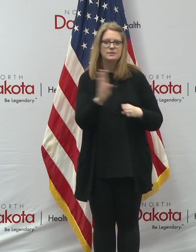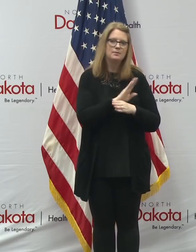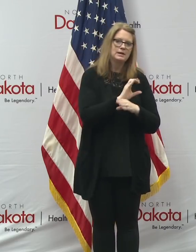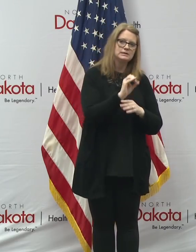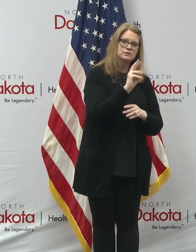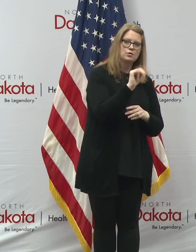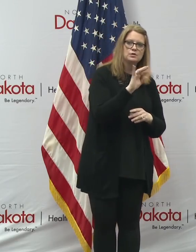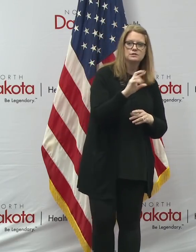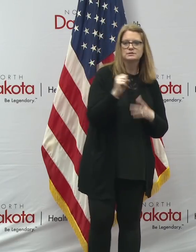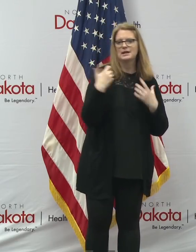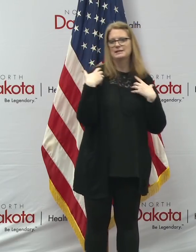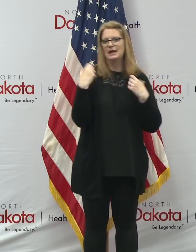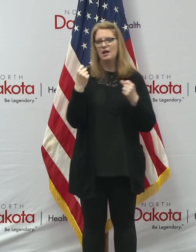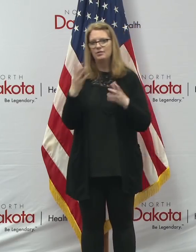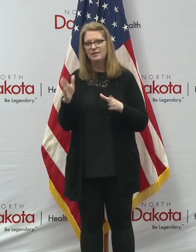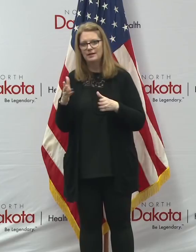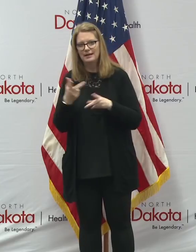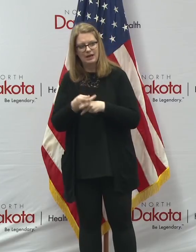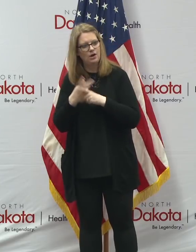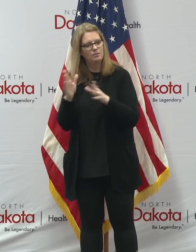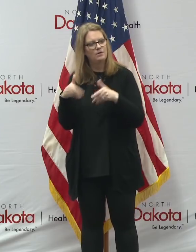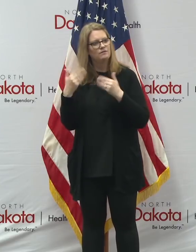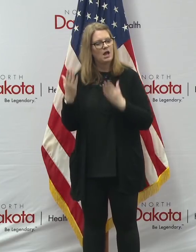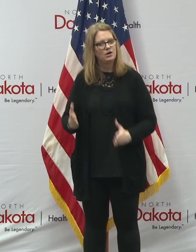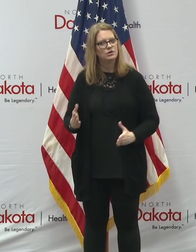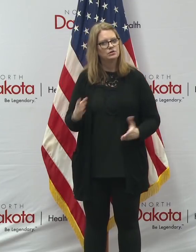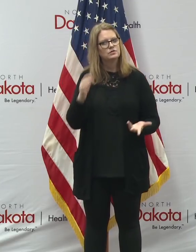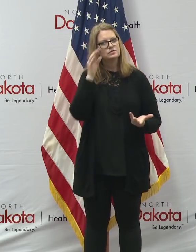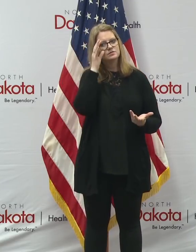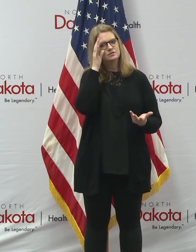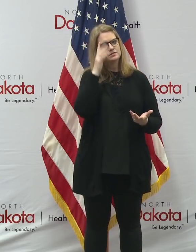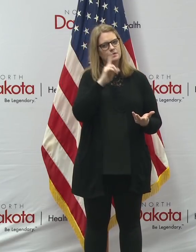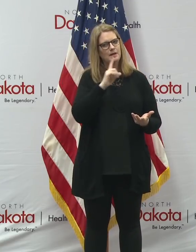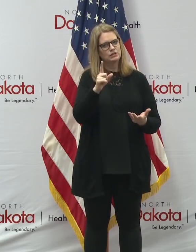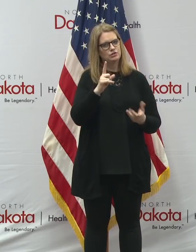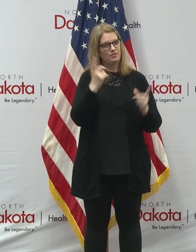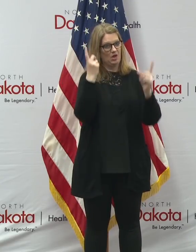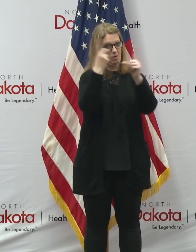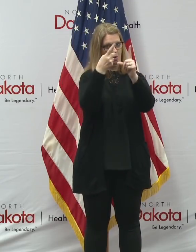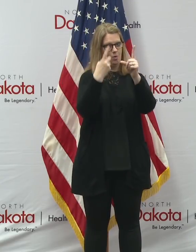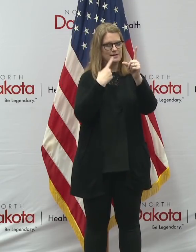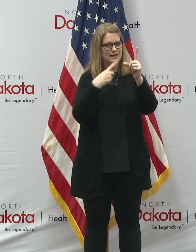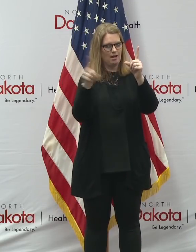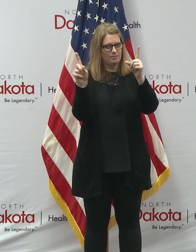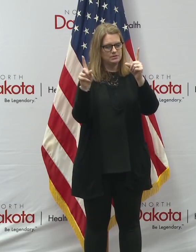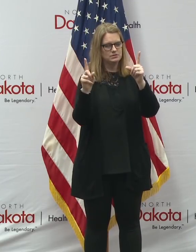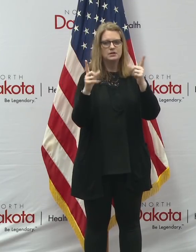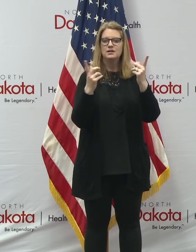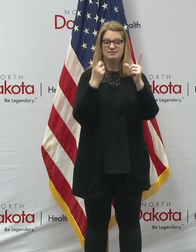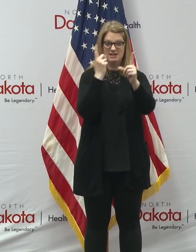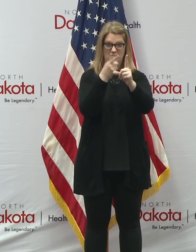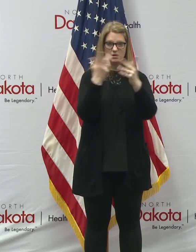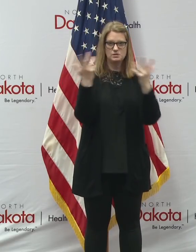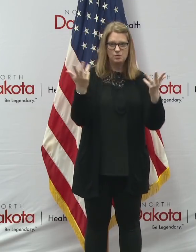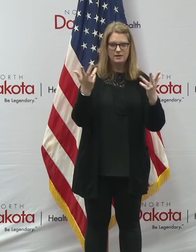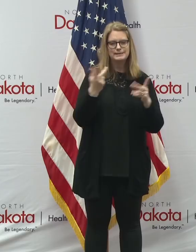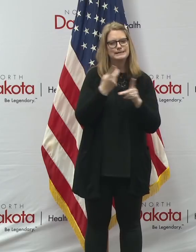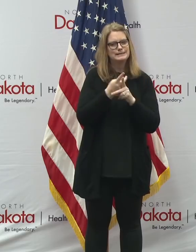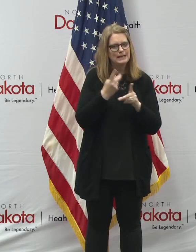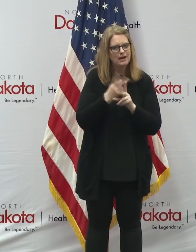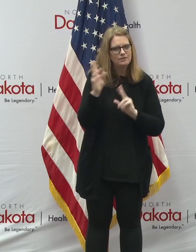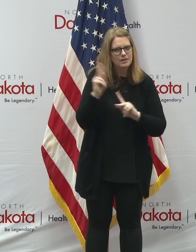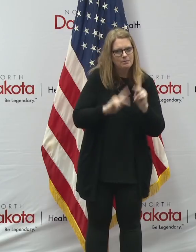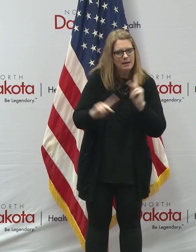as healthcare providers, uh, to help make sure that we accomplish what we set out to do. And that's to care for those that are most vulnerable in our state,